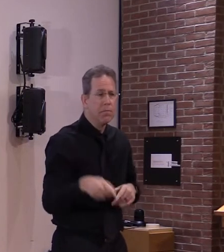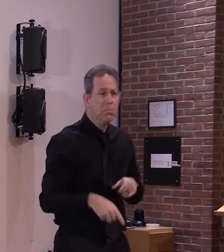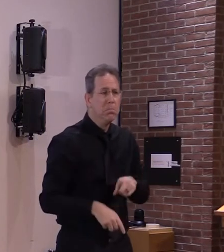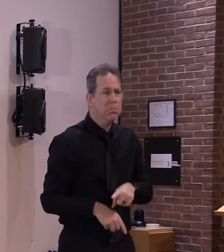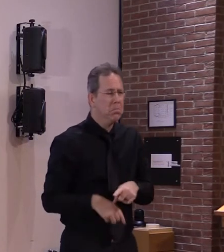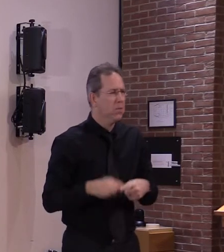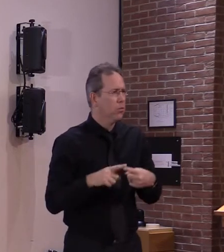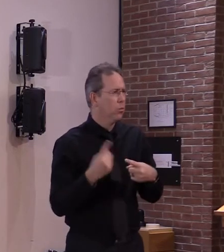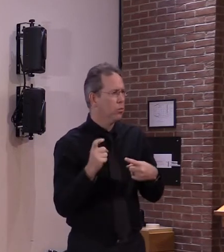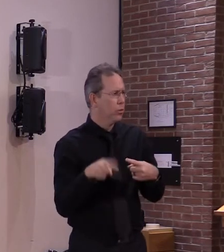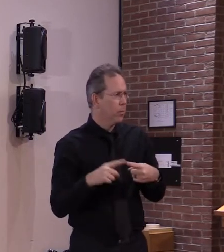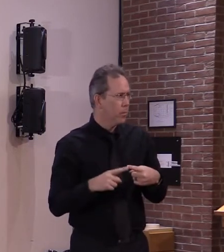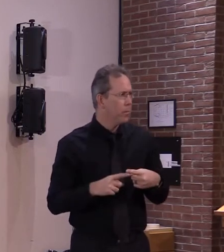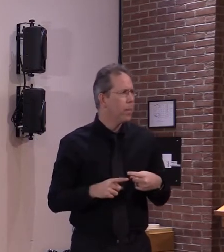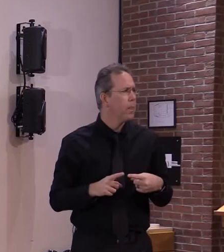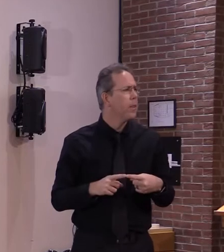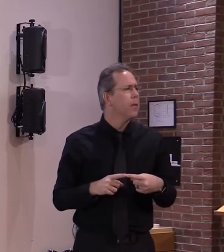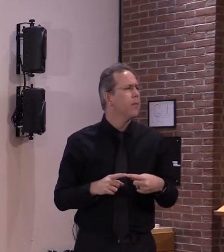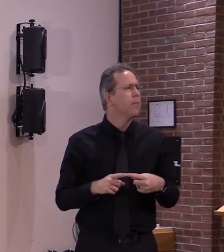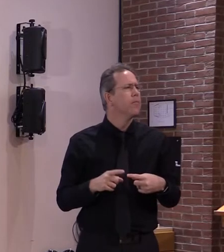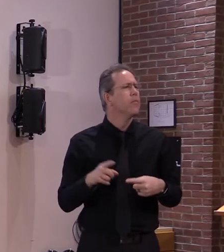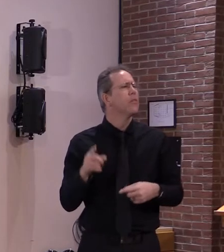dr levine is still here and can you answer that